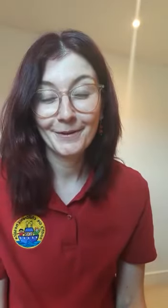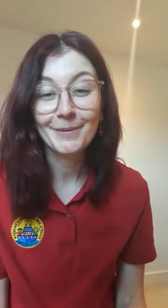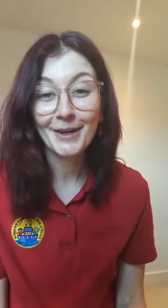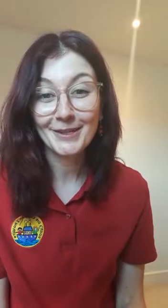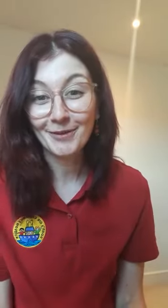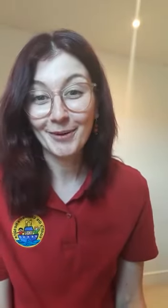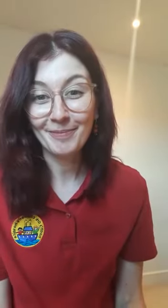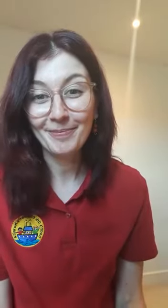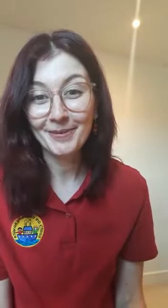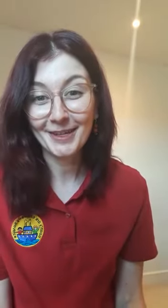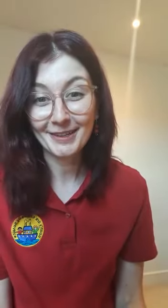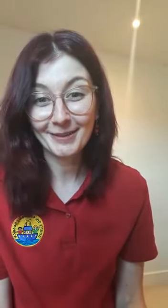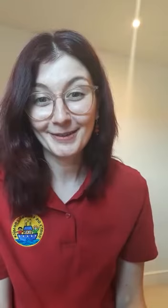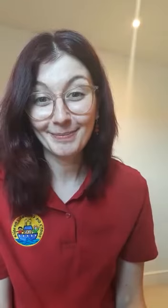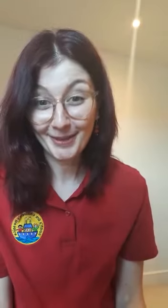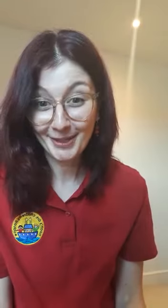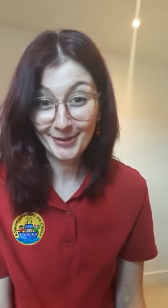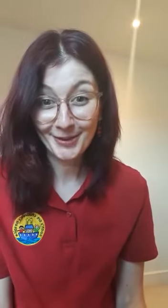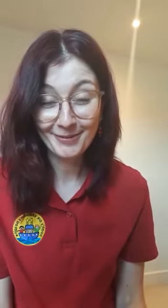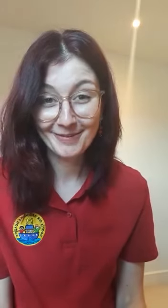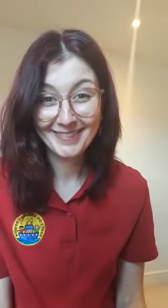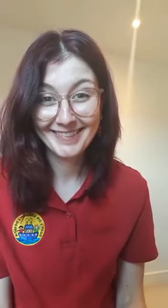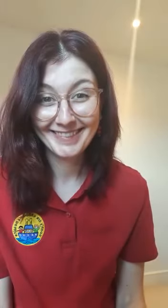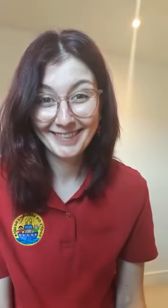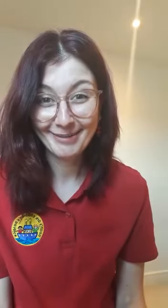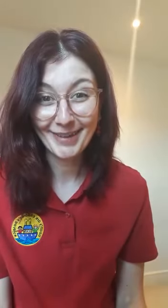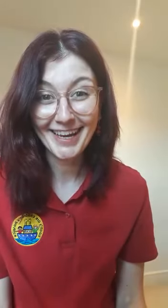Thanks everyone. And I'll speak to you soon. Bye.